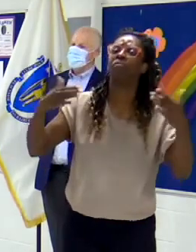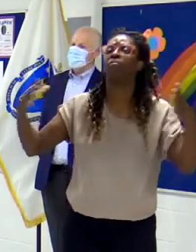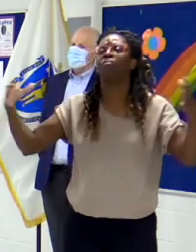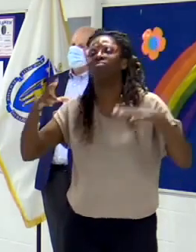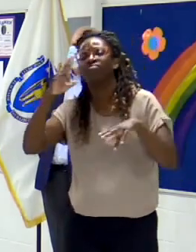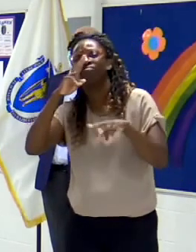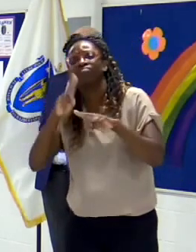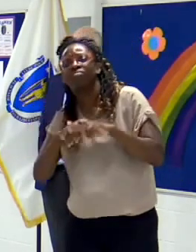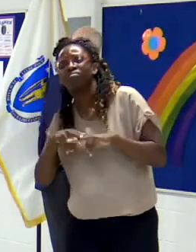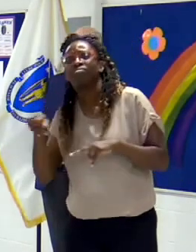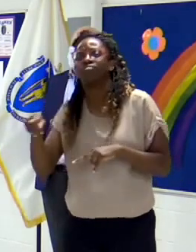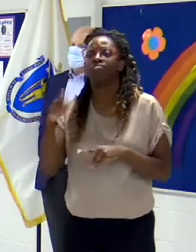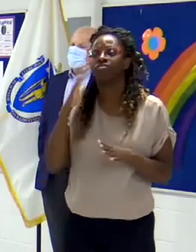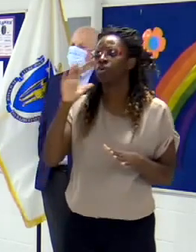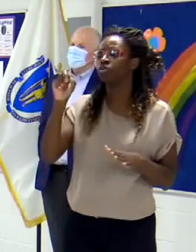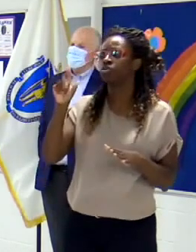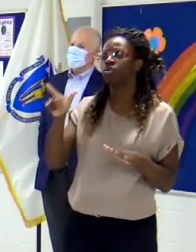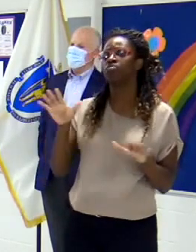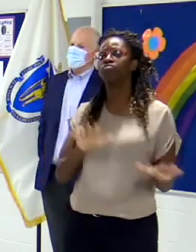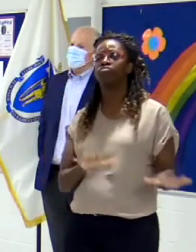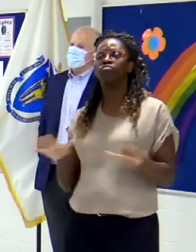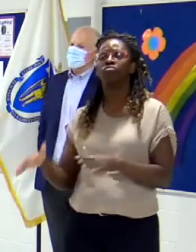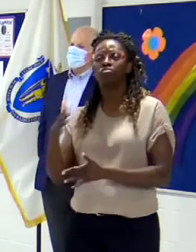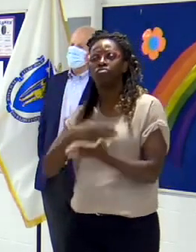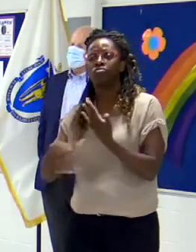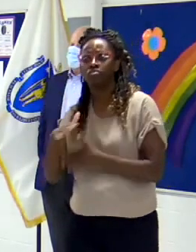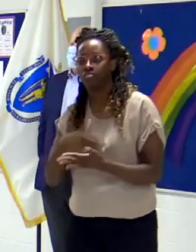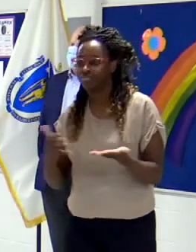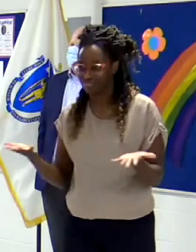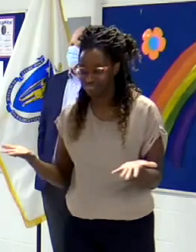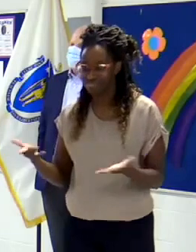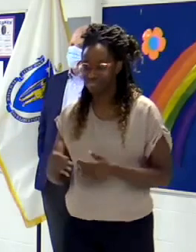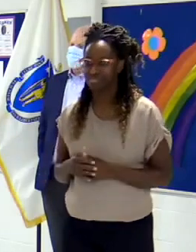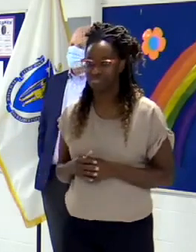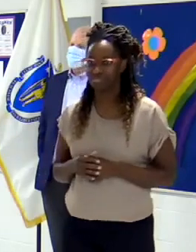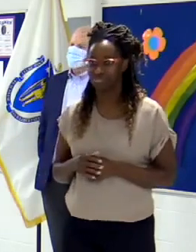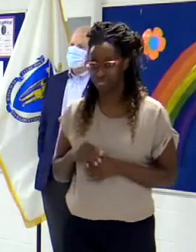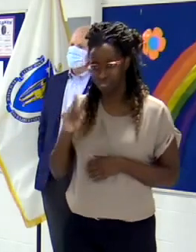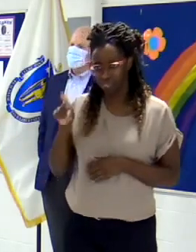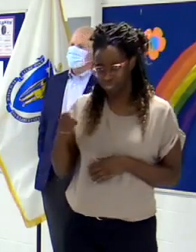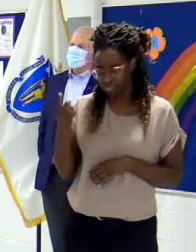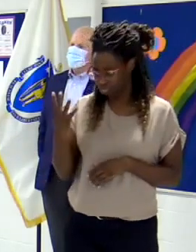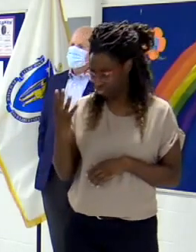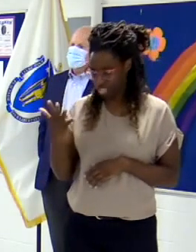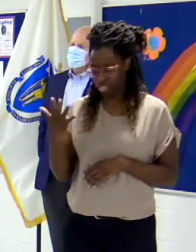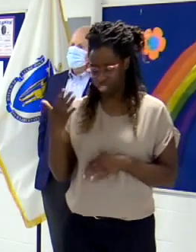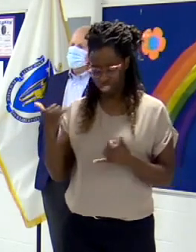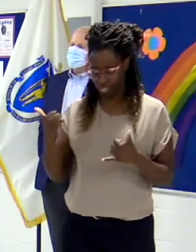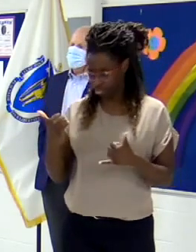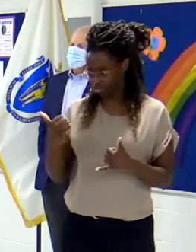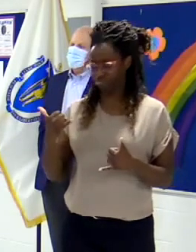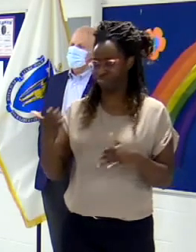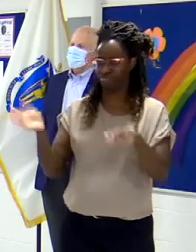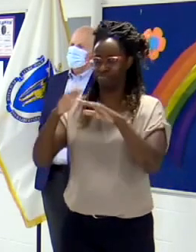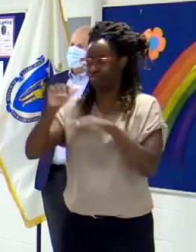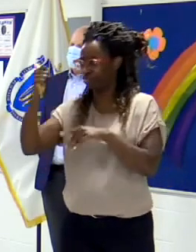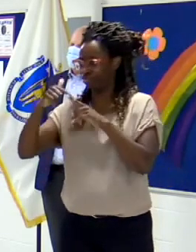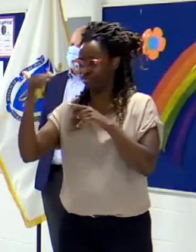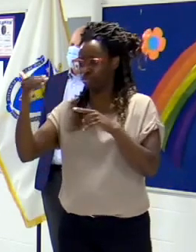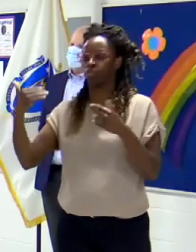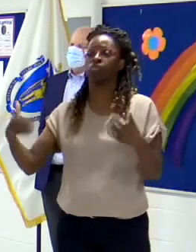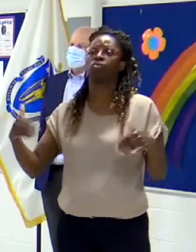casual gatherings with a bigger circle of friends than people were spending time with back at the beginning of the summer.